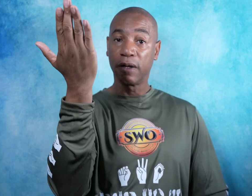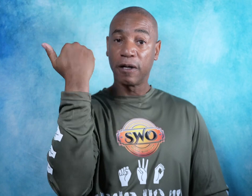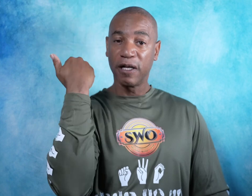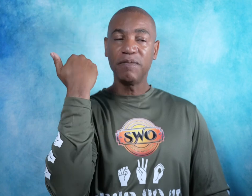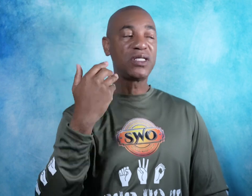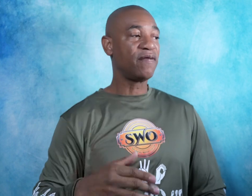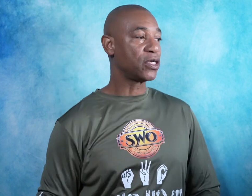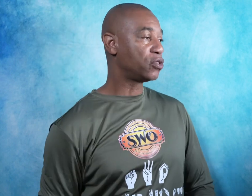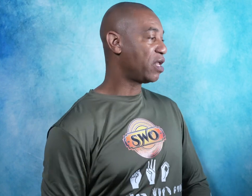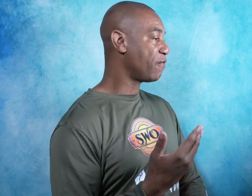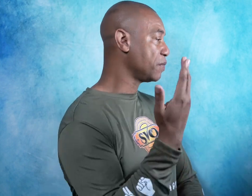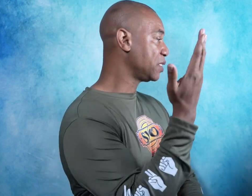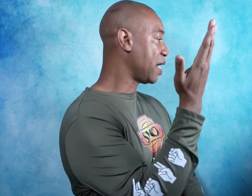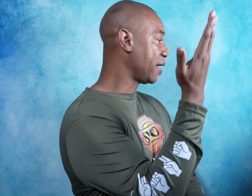Let me see if I can show you that from the side.